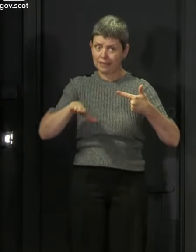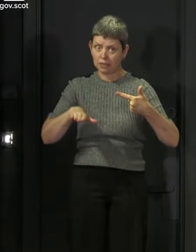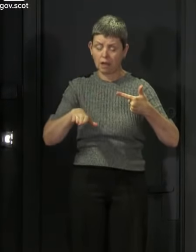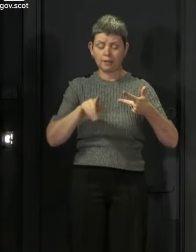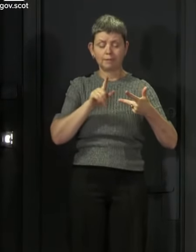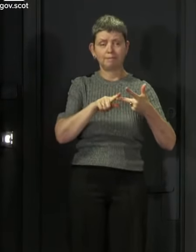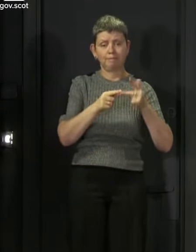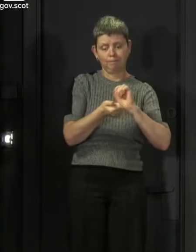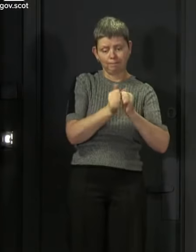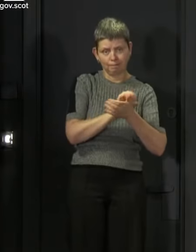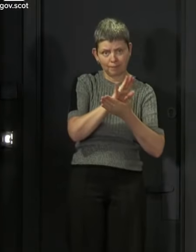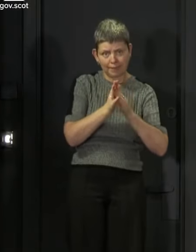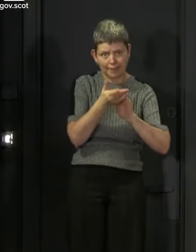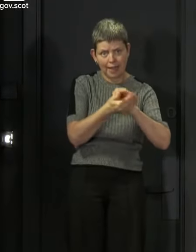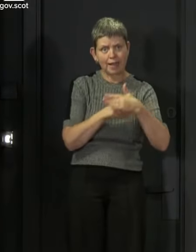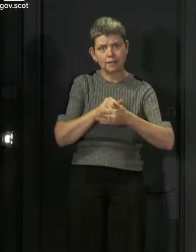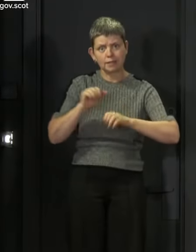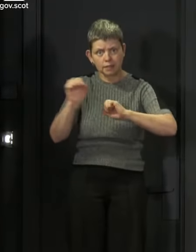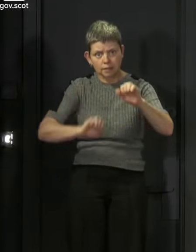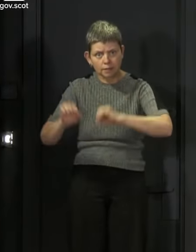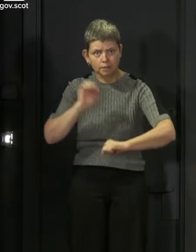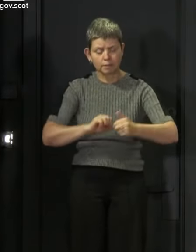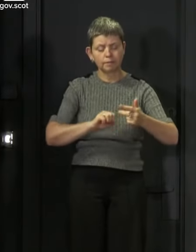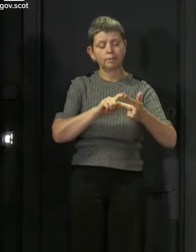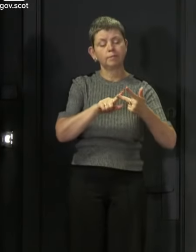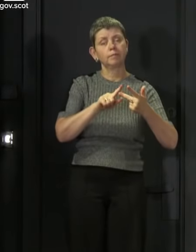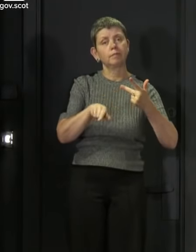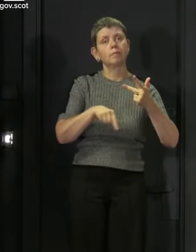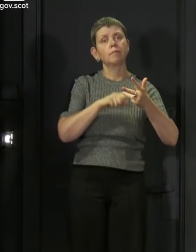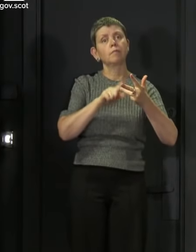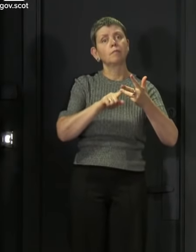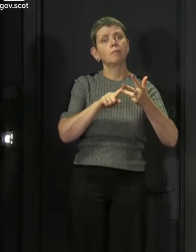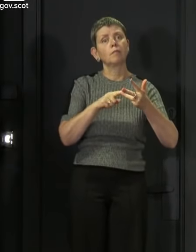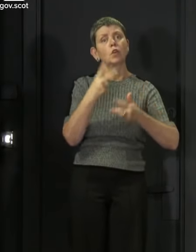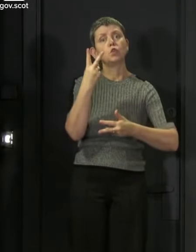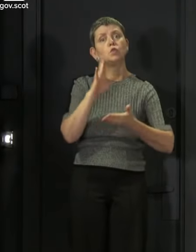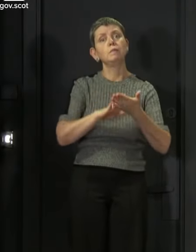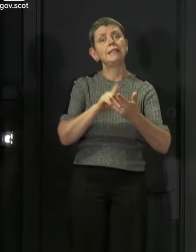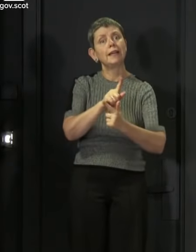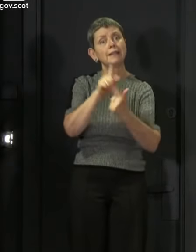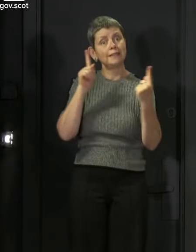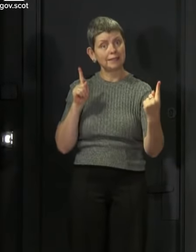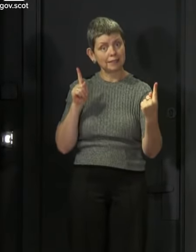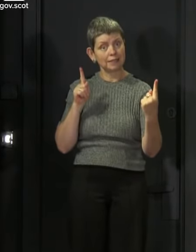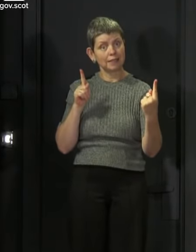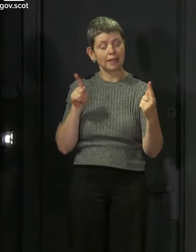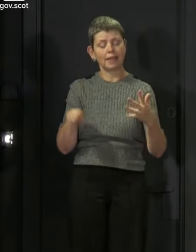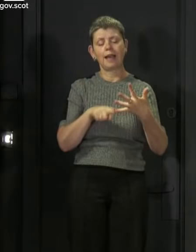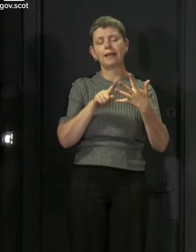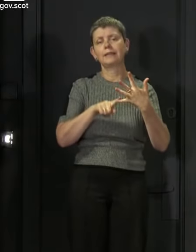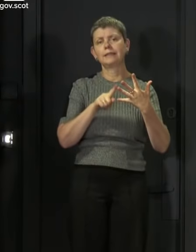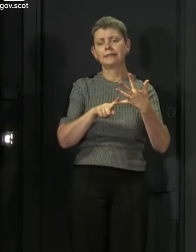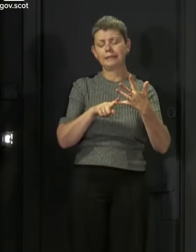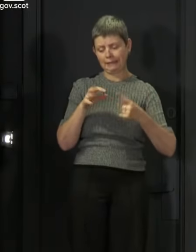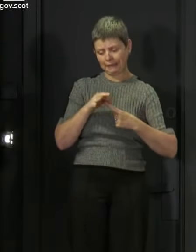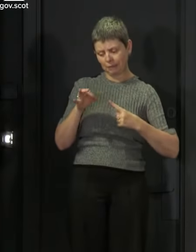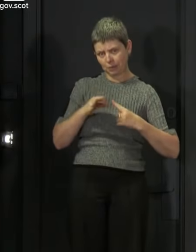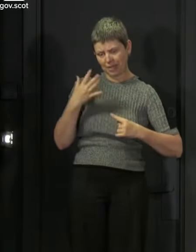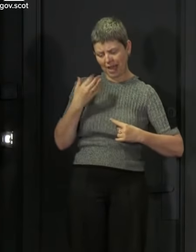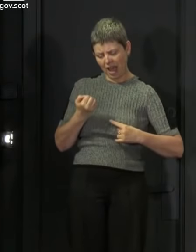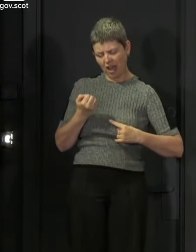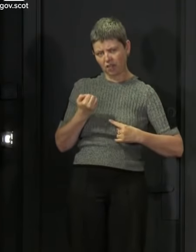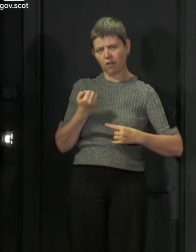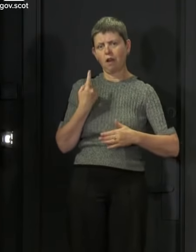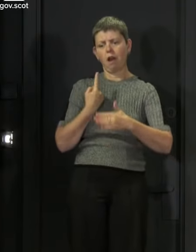Clean your hands and hard surfaces regularly. Two metre distancing remains the rule. And self-isolate and book a test if you have symptoms.